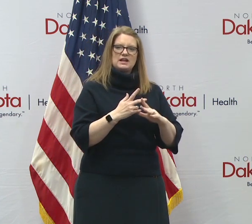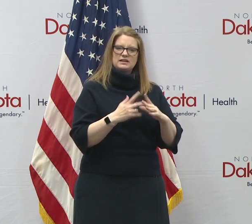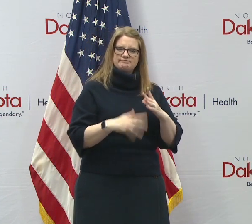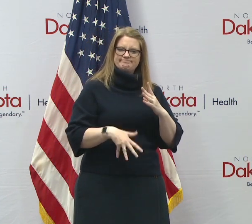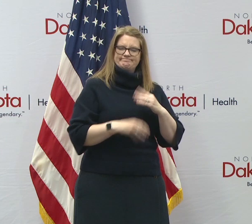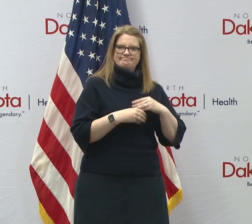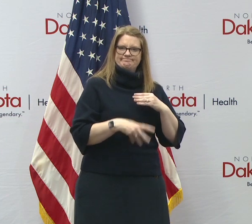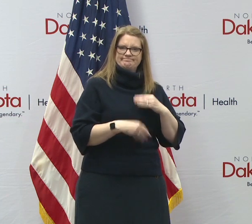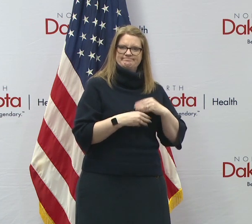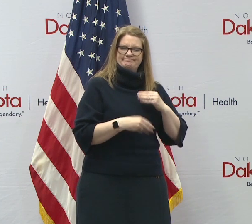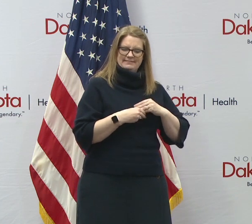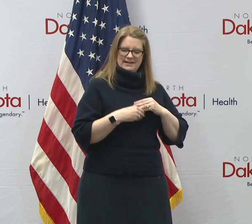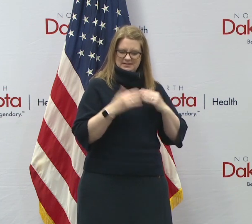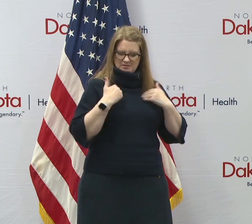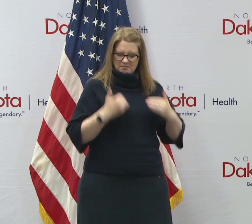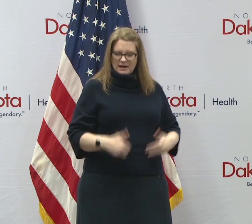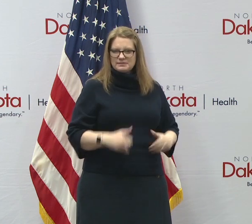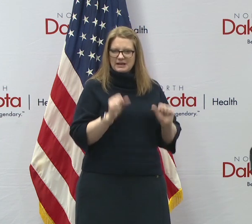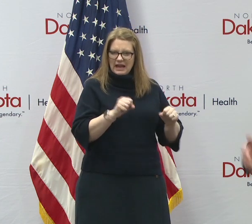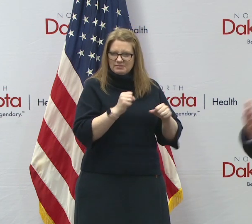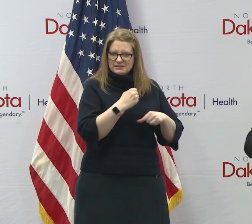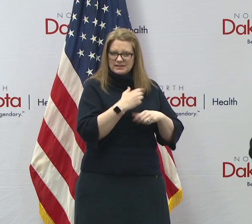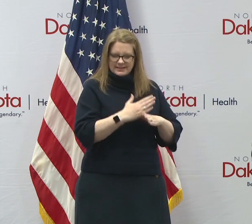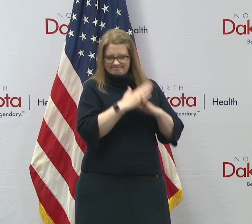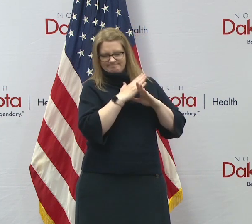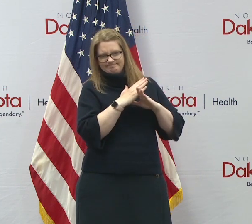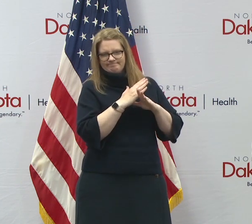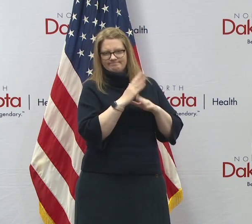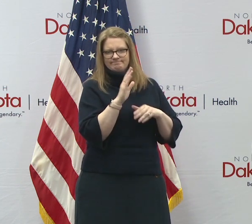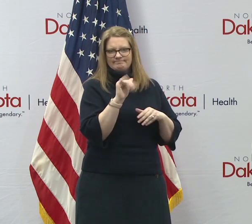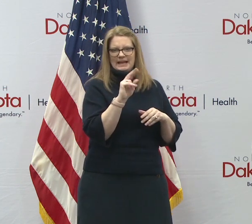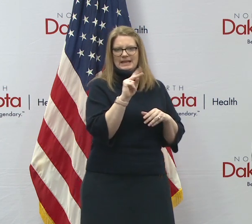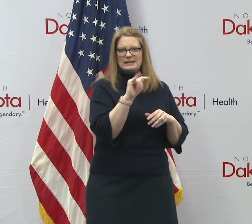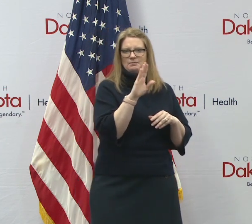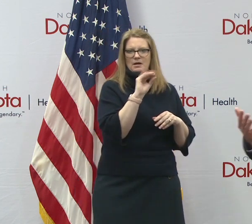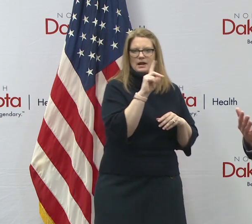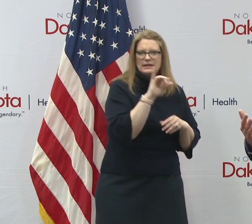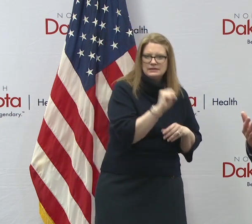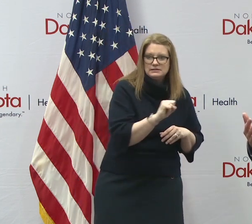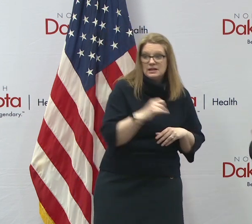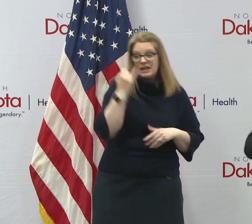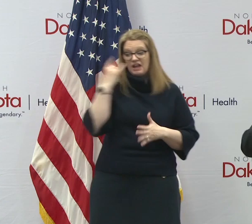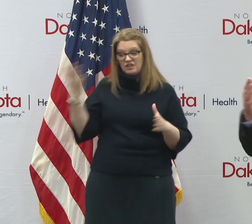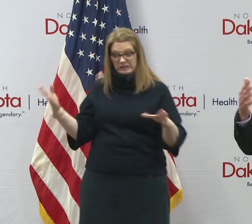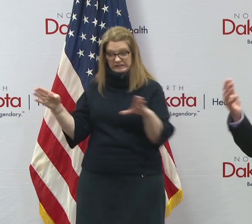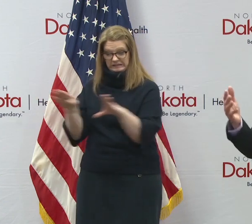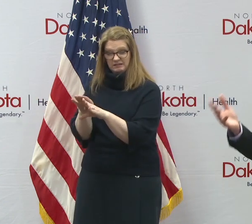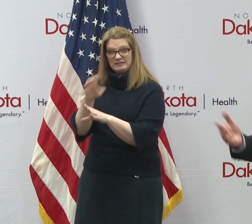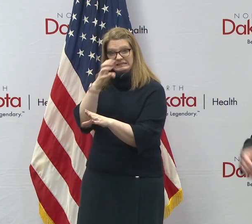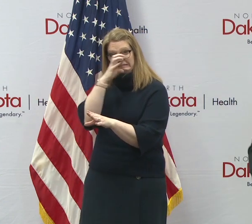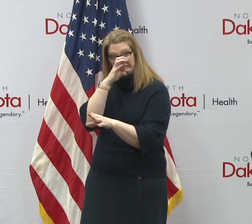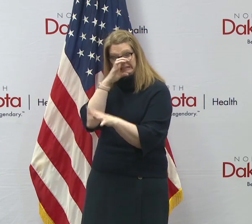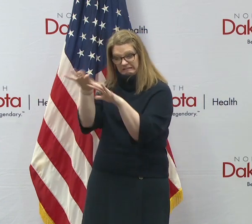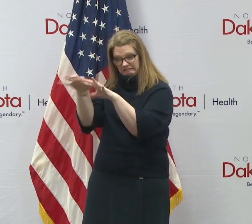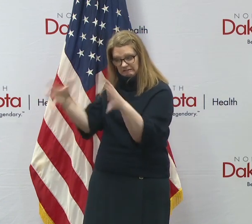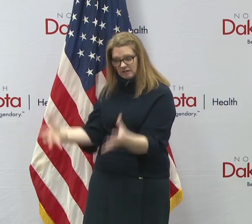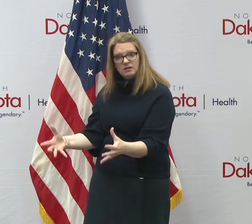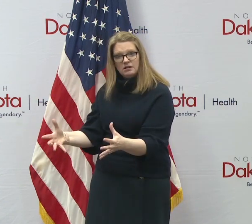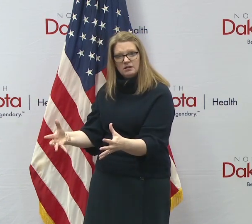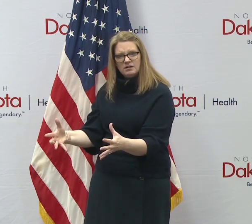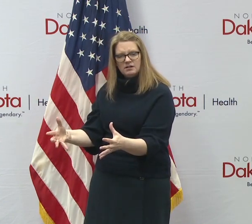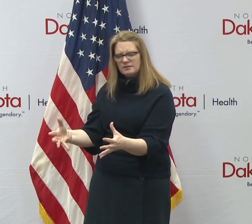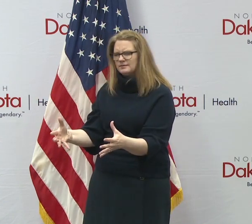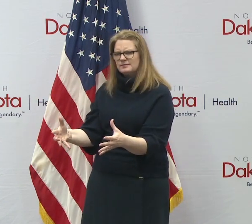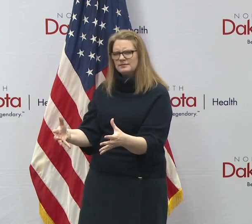And so there is a, uh, they lock it down in extreme, and then you try to open it back up. You, you're just deferring when you have your